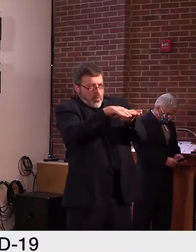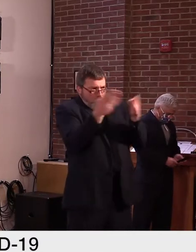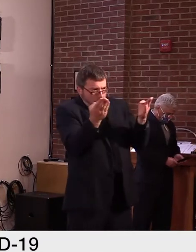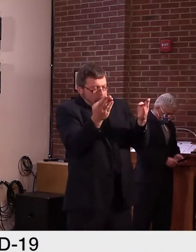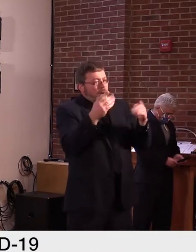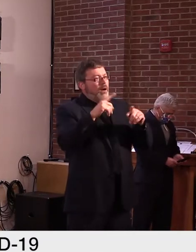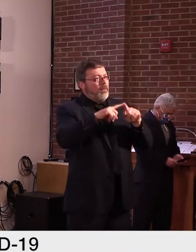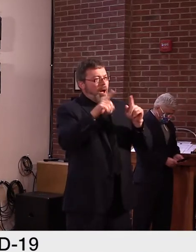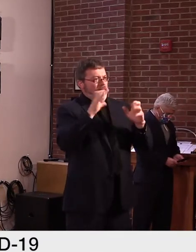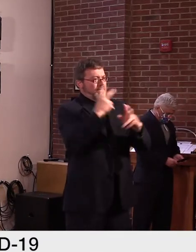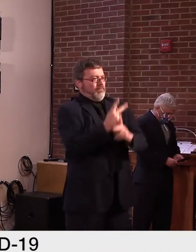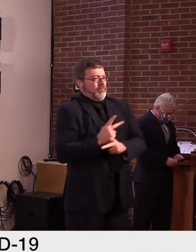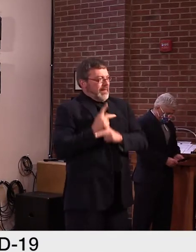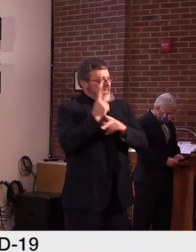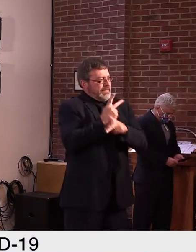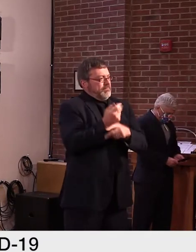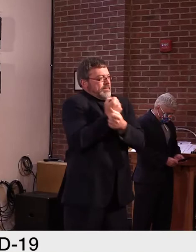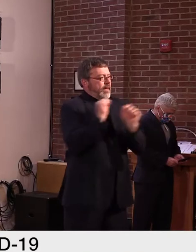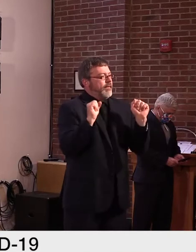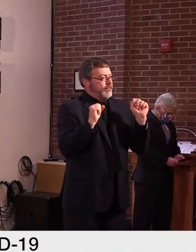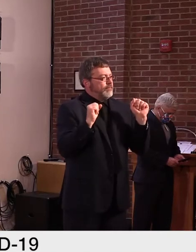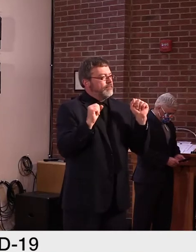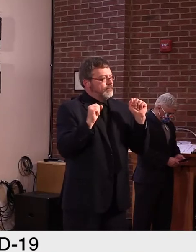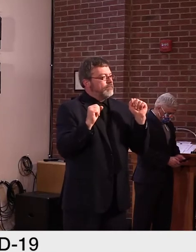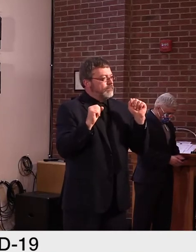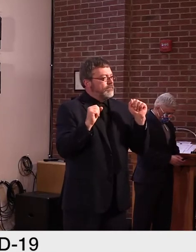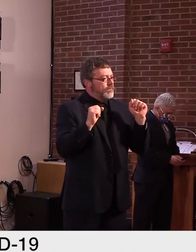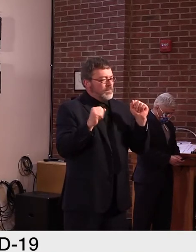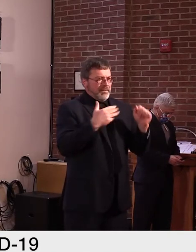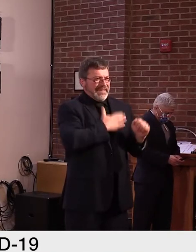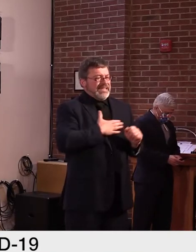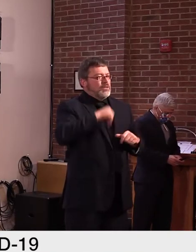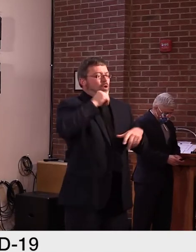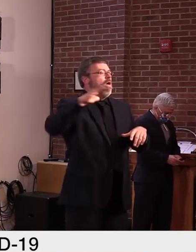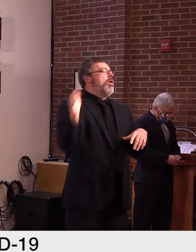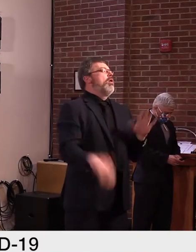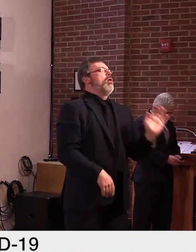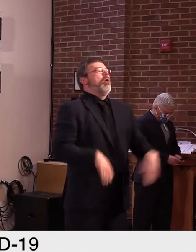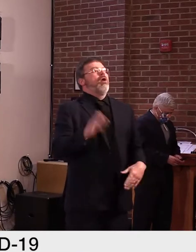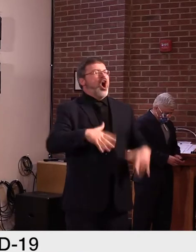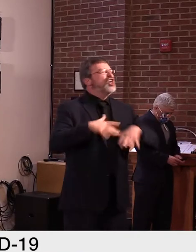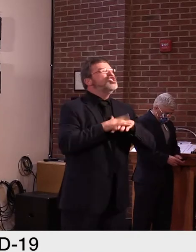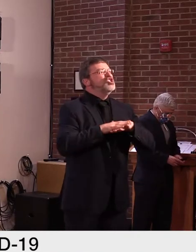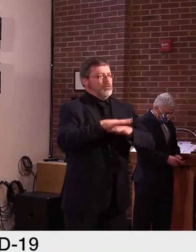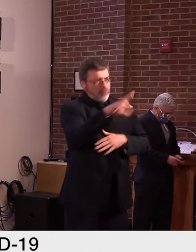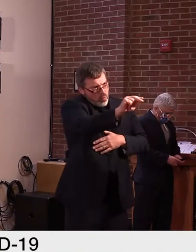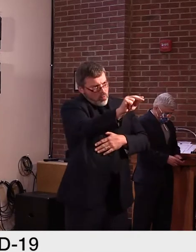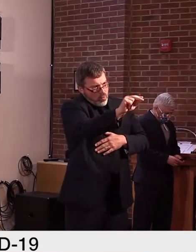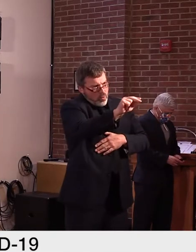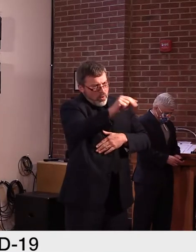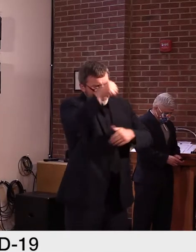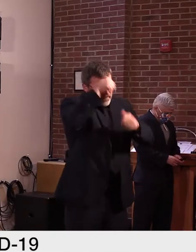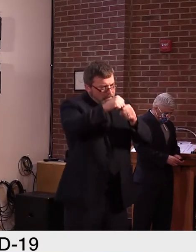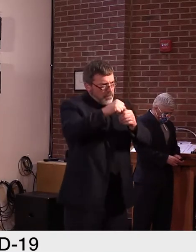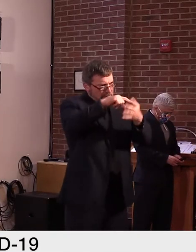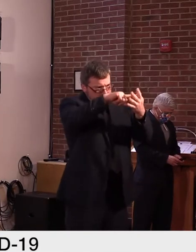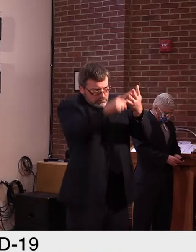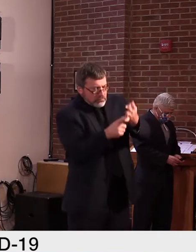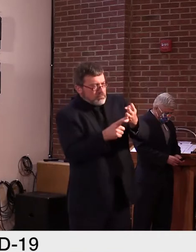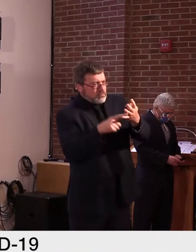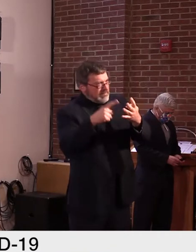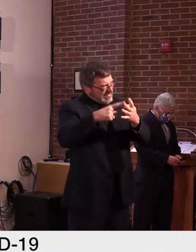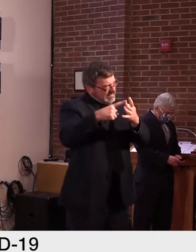complacent. With changes in the season and the onset of colder weather, we will be moving indoors,